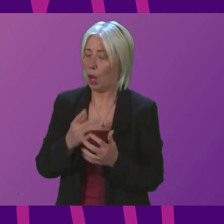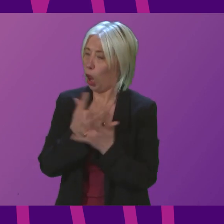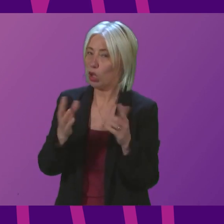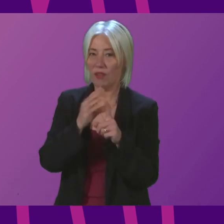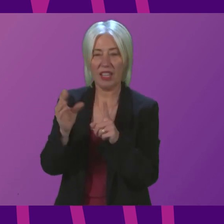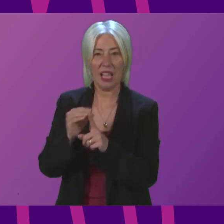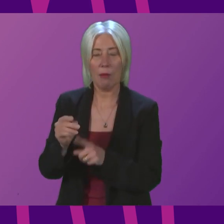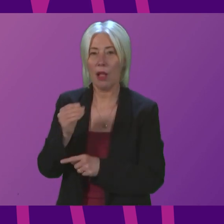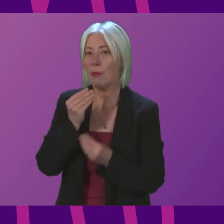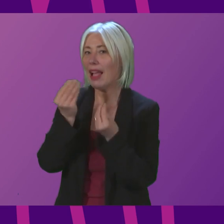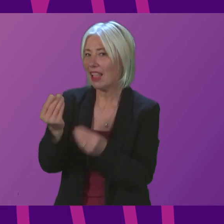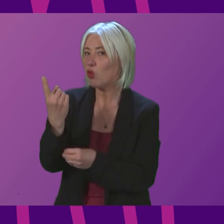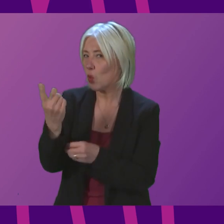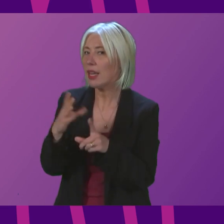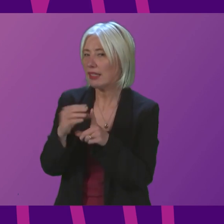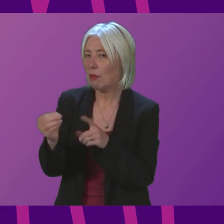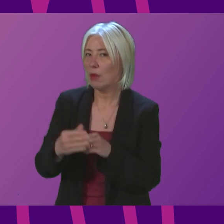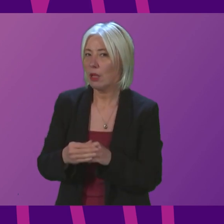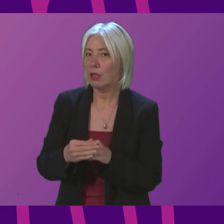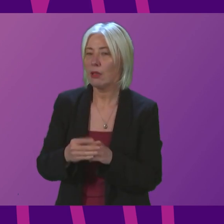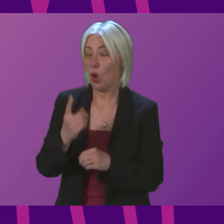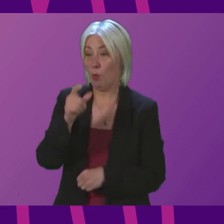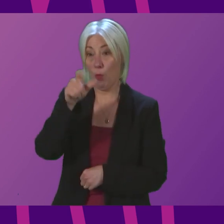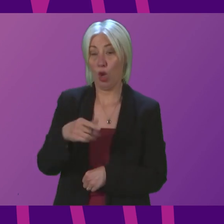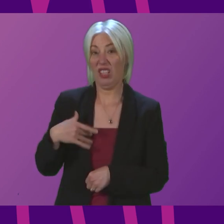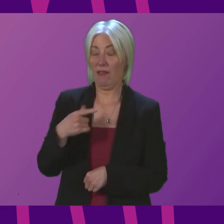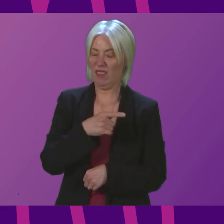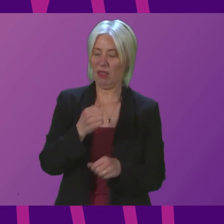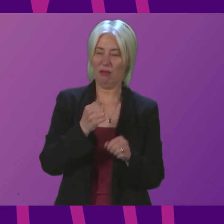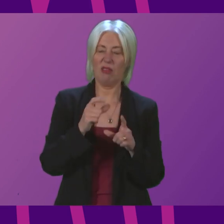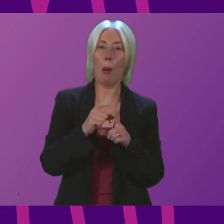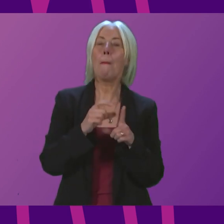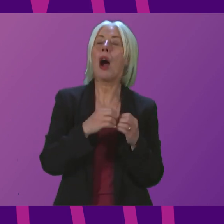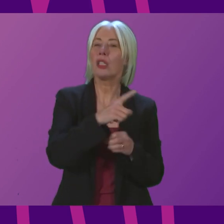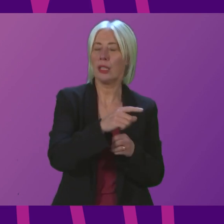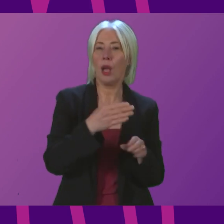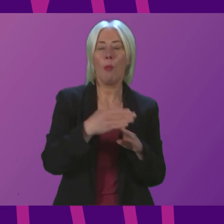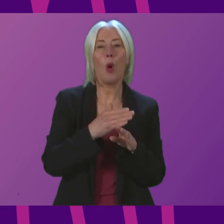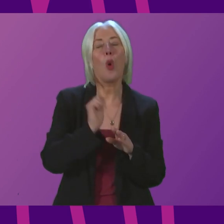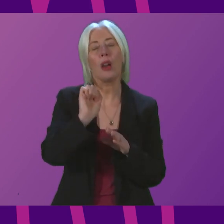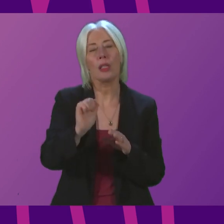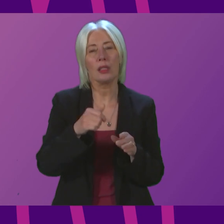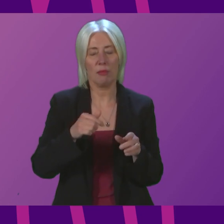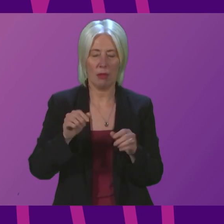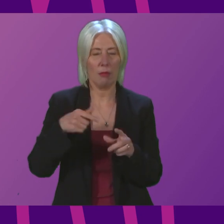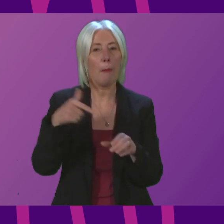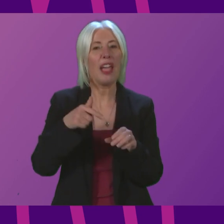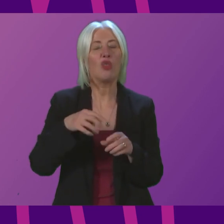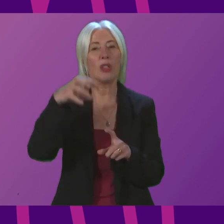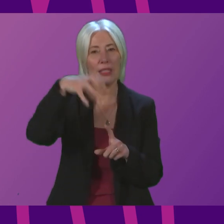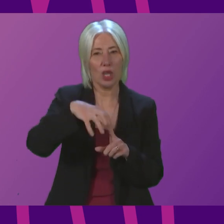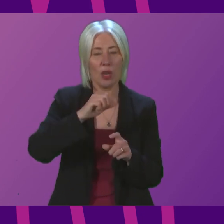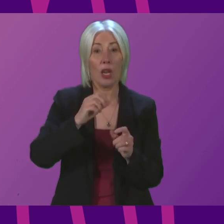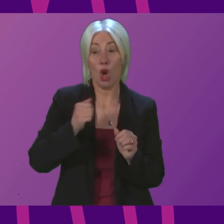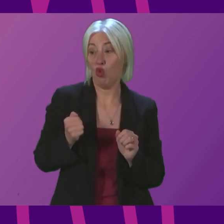the Deputy First Minister one Leanne lives in Dumbarton she works at a service station in Helensborough she takes the train